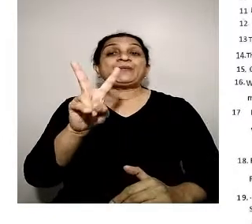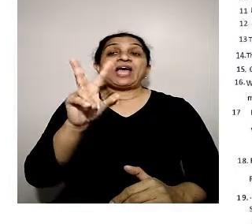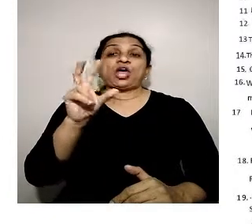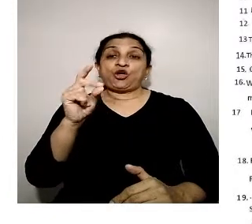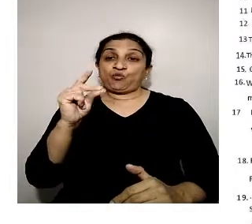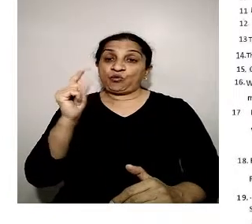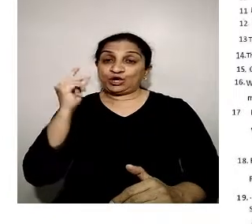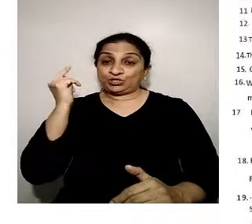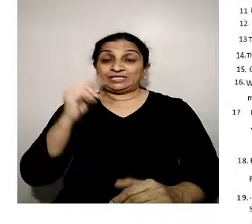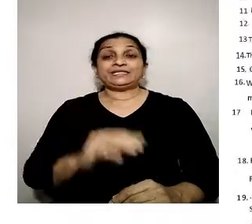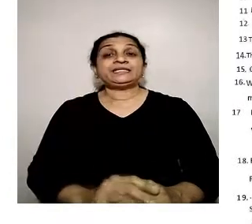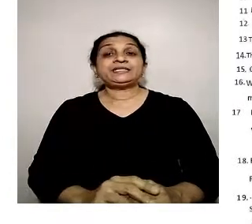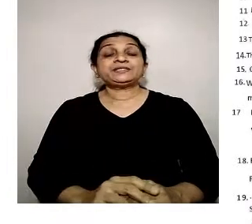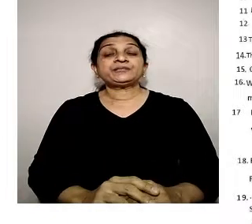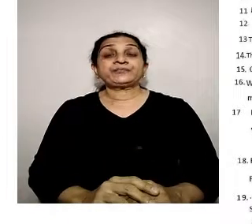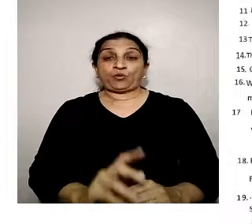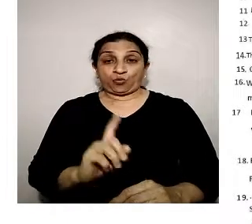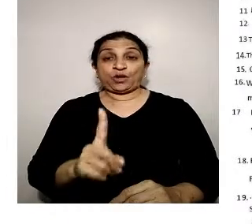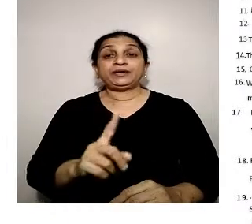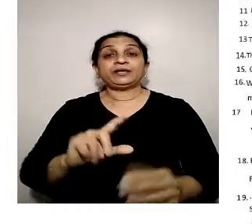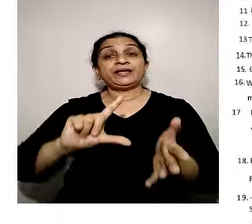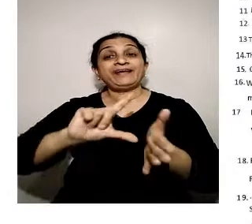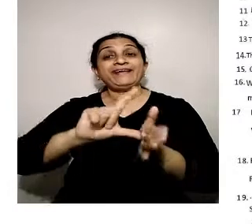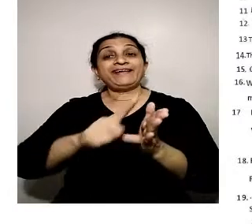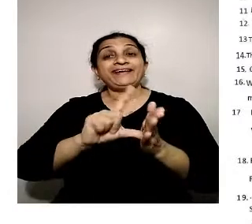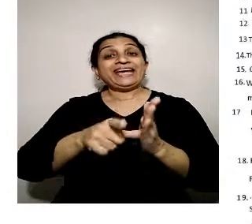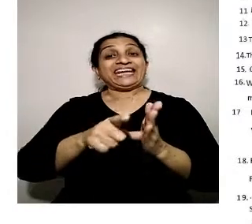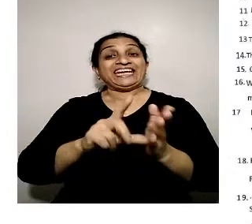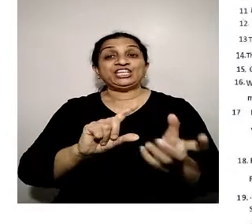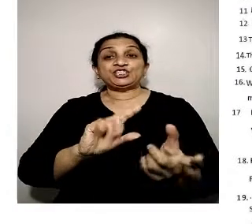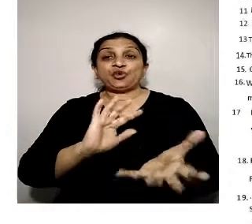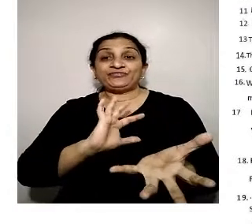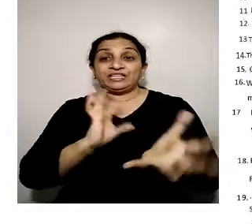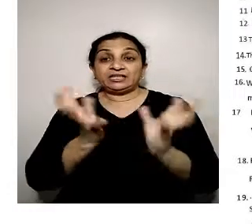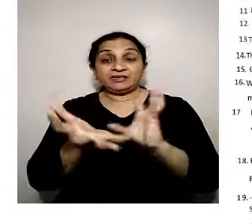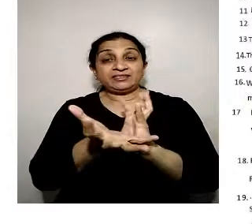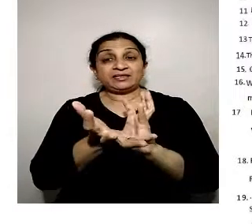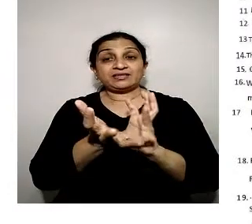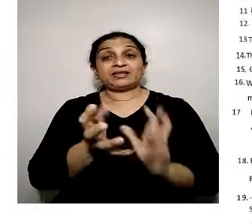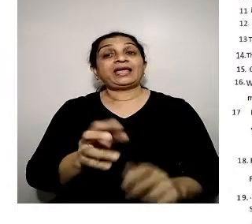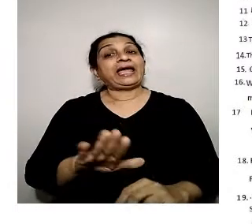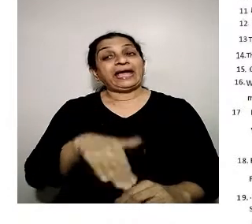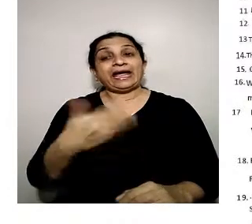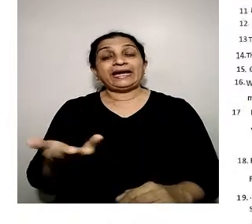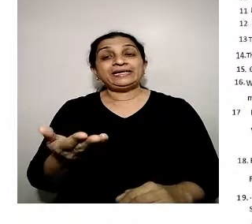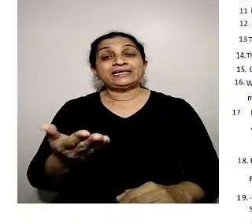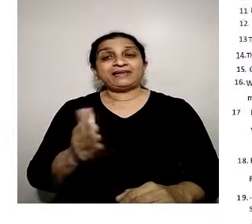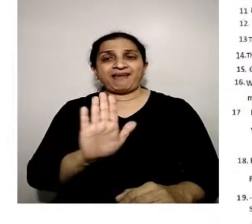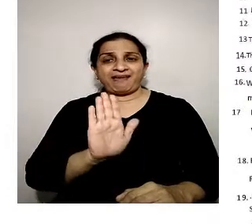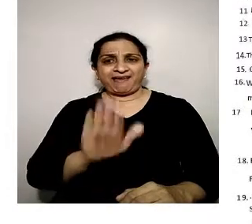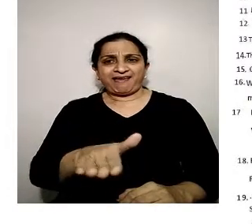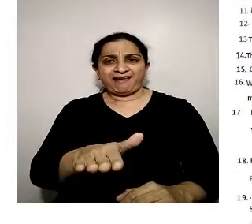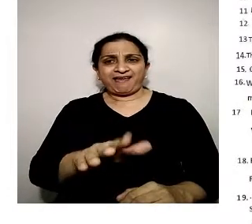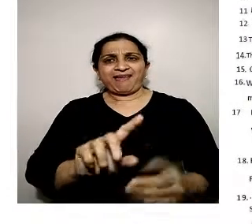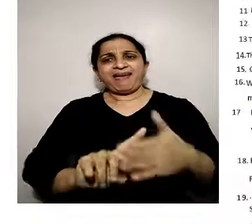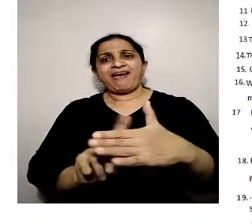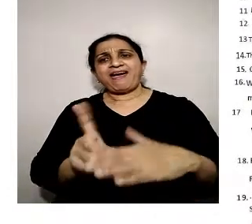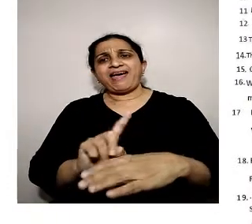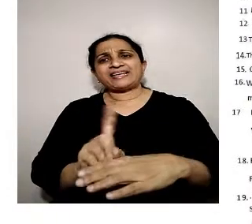radius of the earth and acceleration